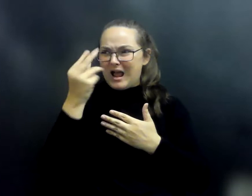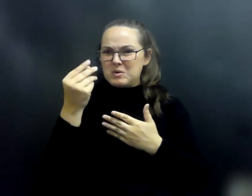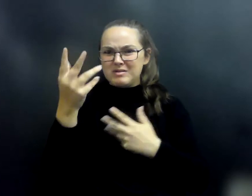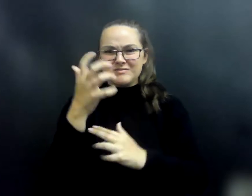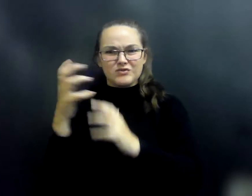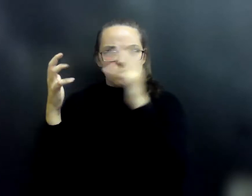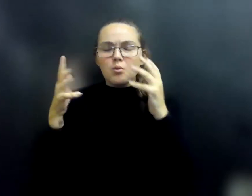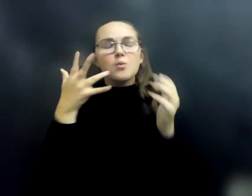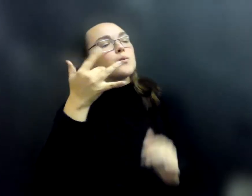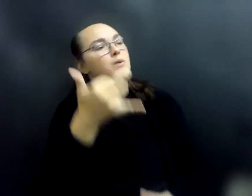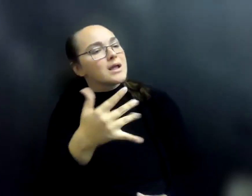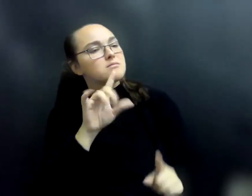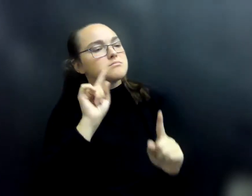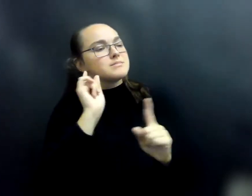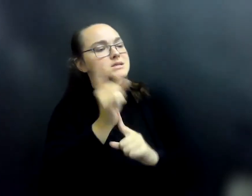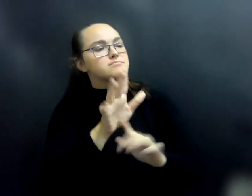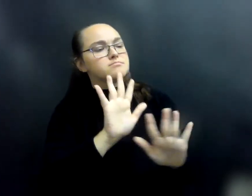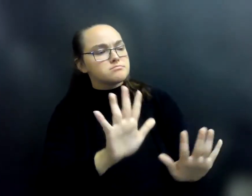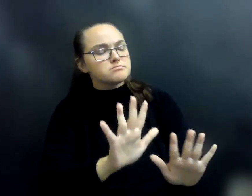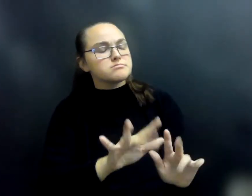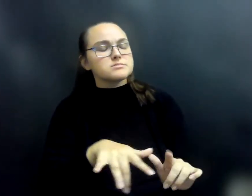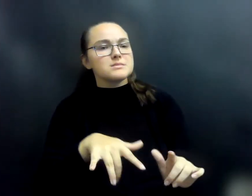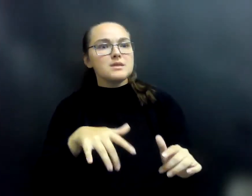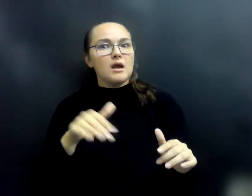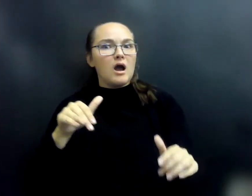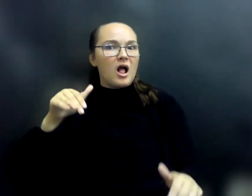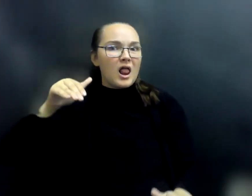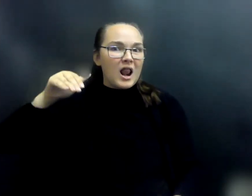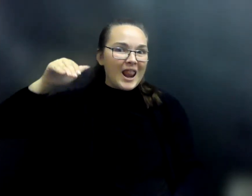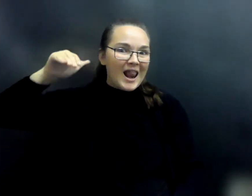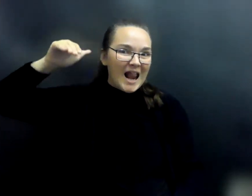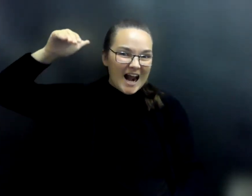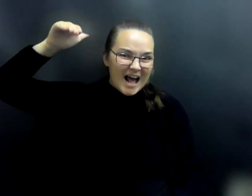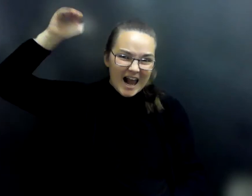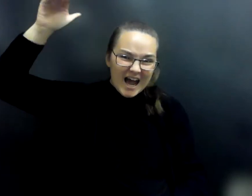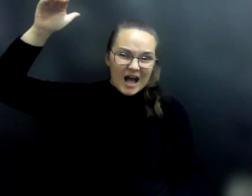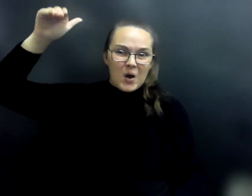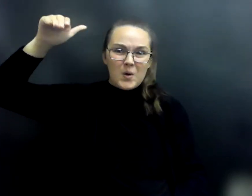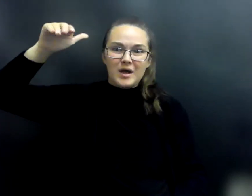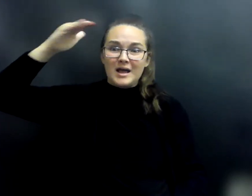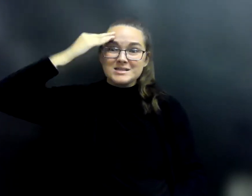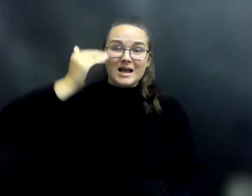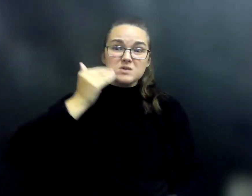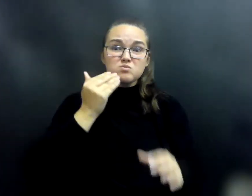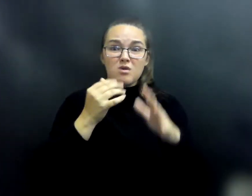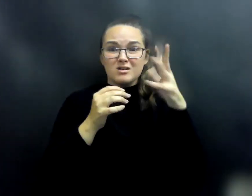sir, said tall, and he began to grow even taller. Soon his head was above the treetops.